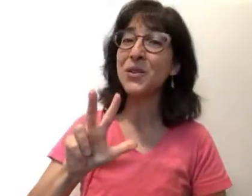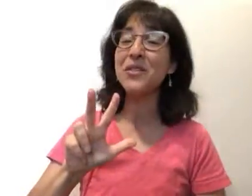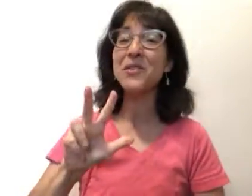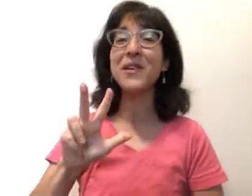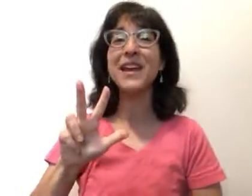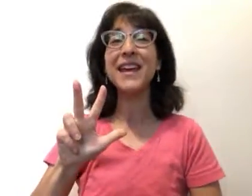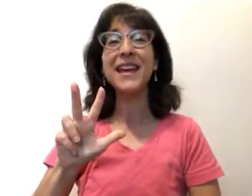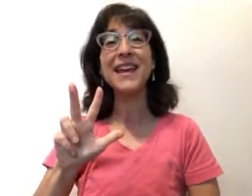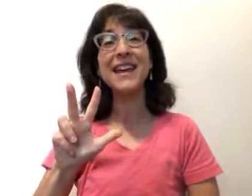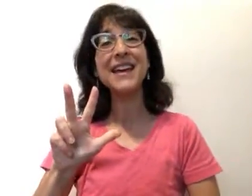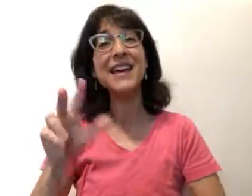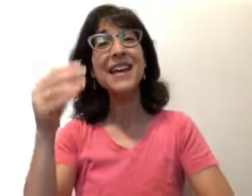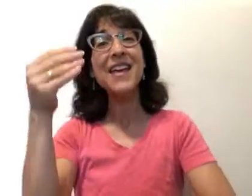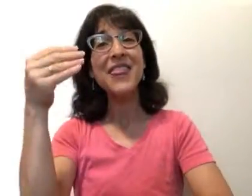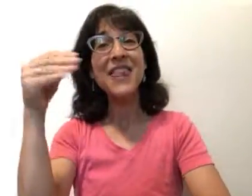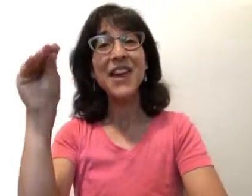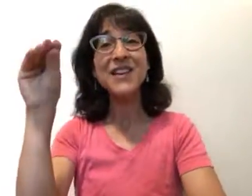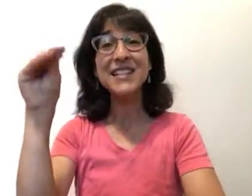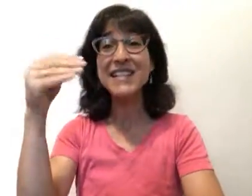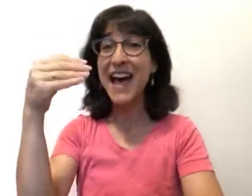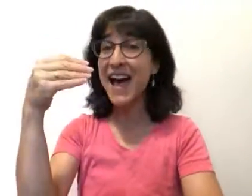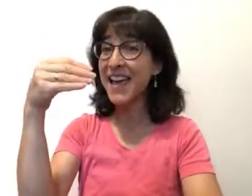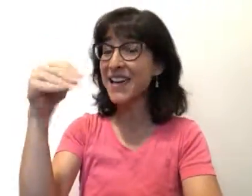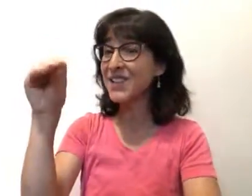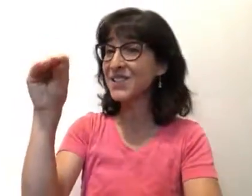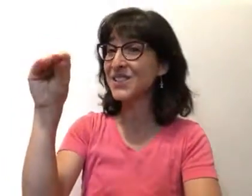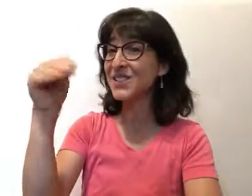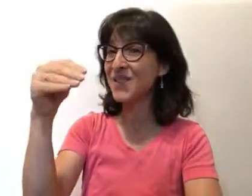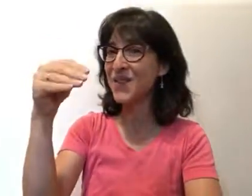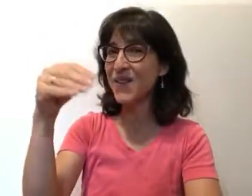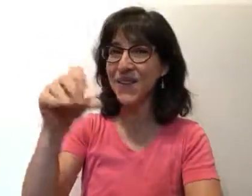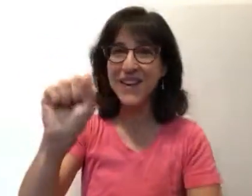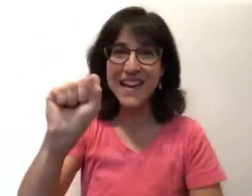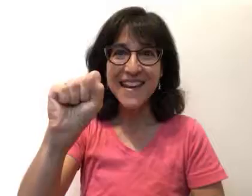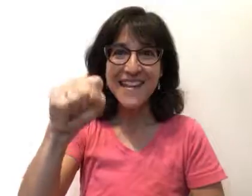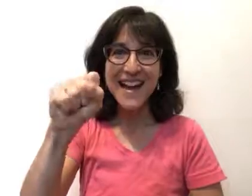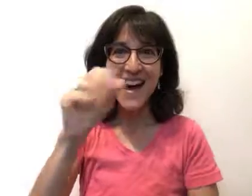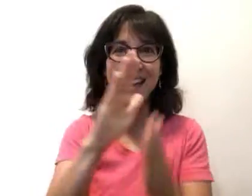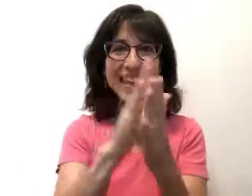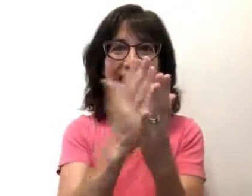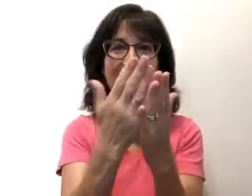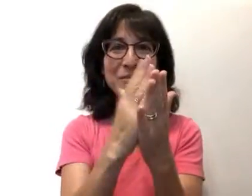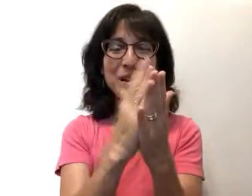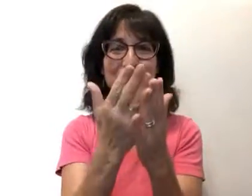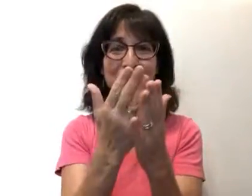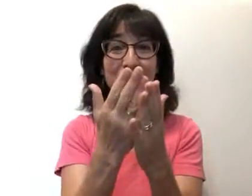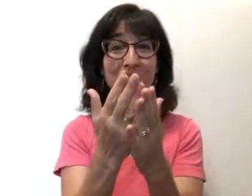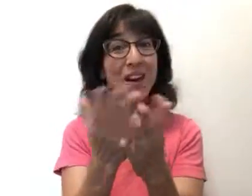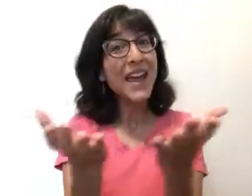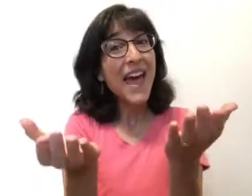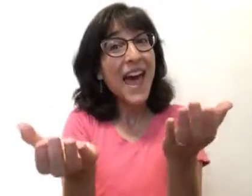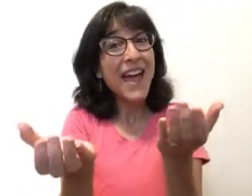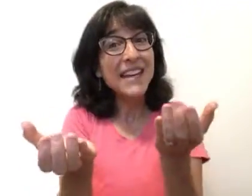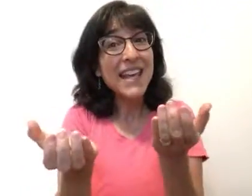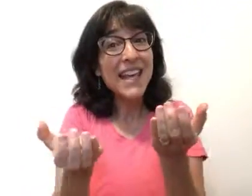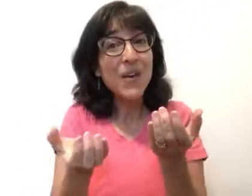three. There's a dinosaur knocking at my door and he